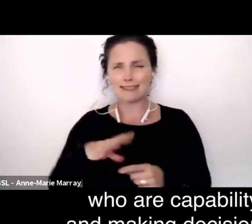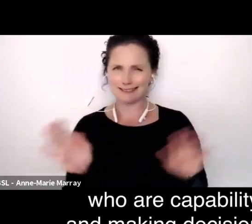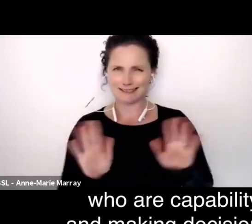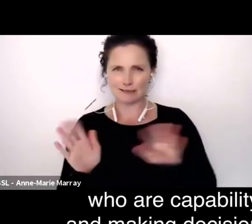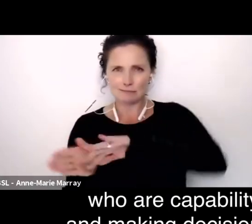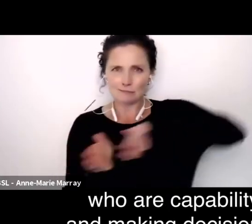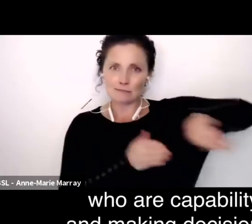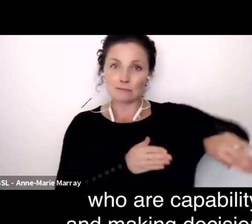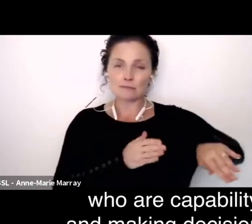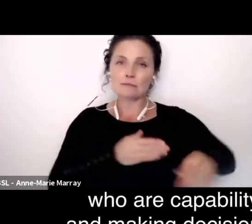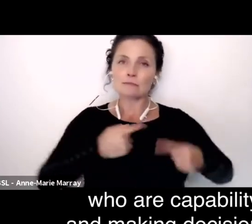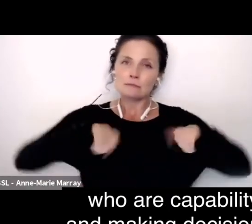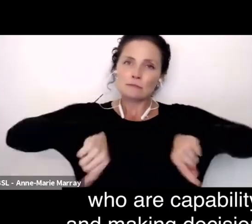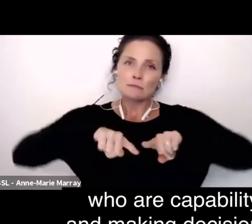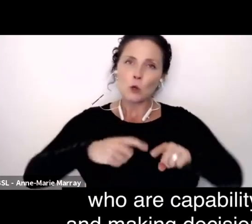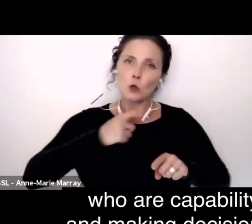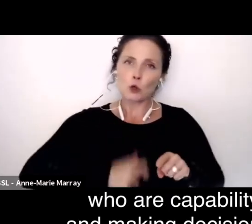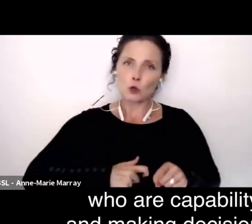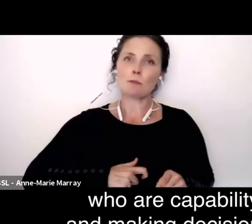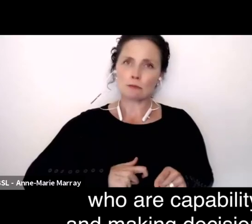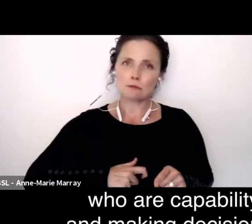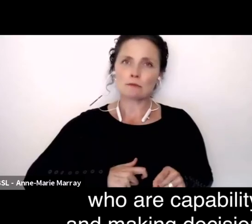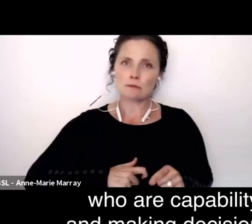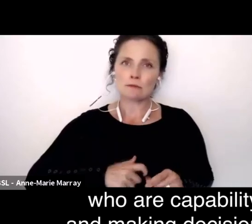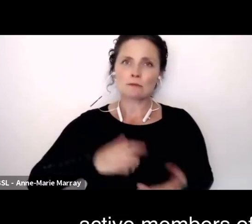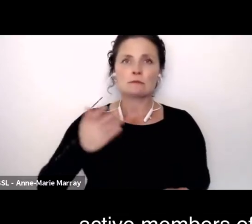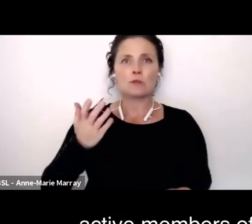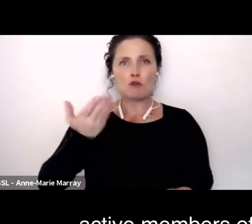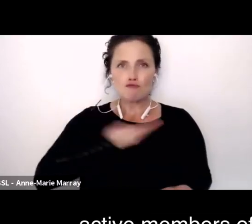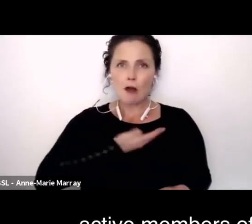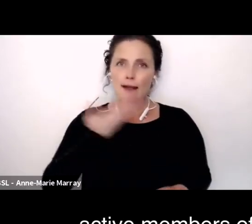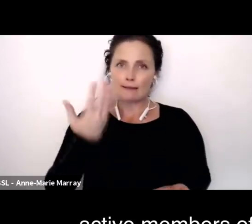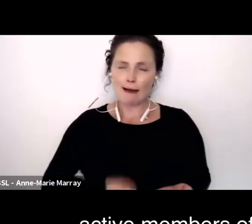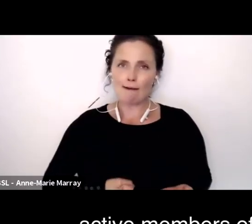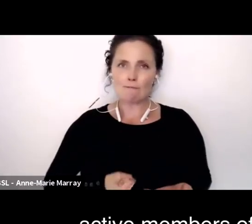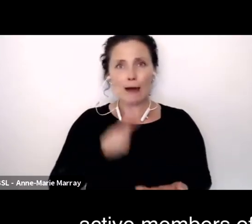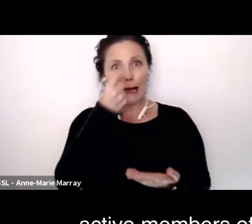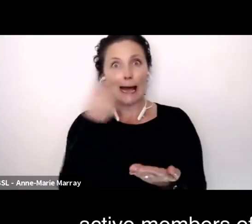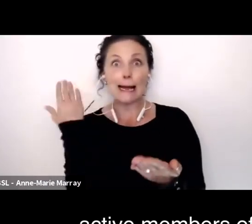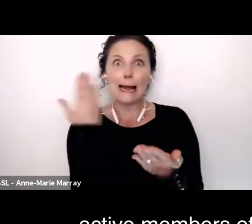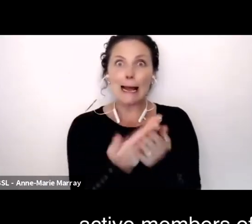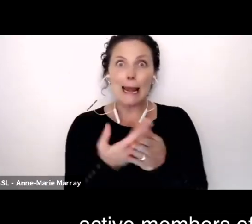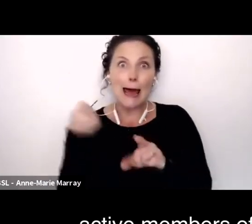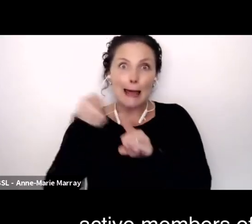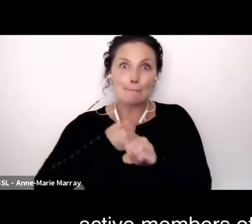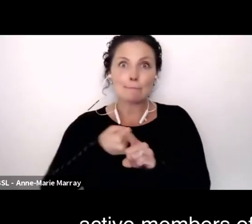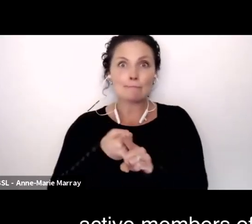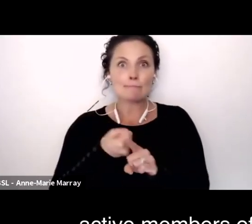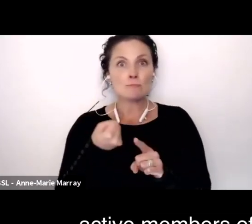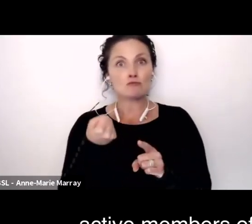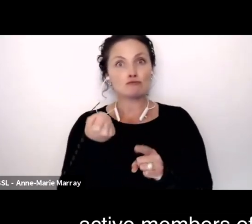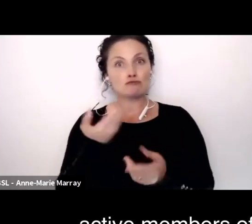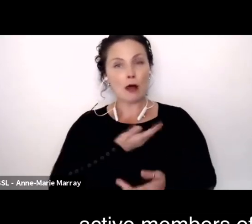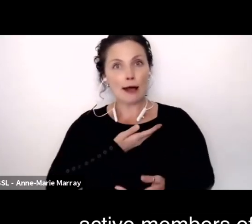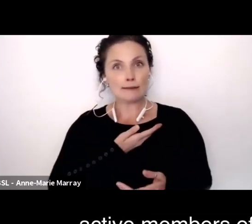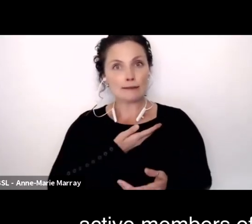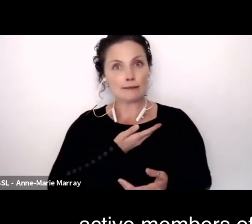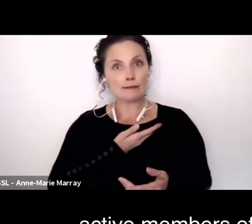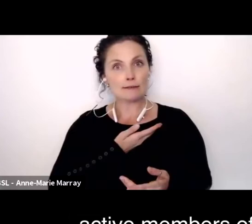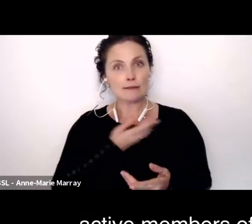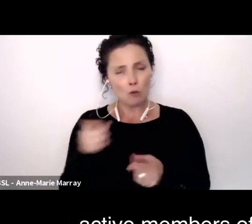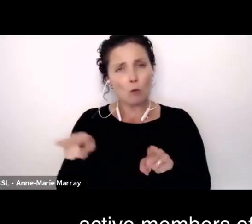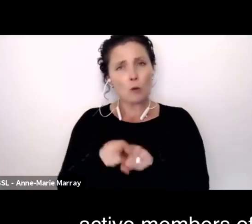with rights, who are capable of claiming those rights and making decisions about our lives, as well as being active members of